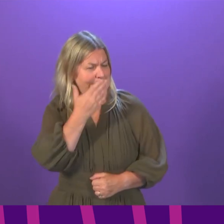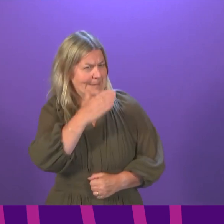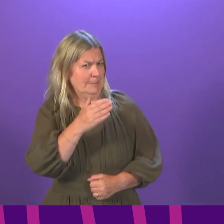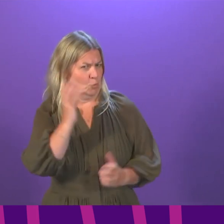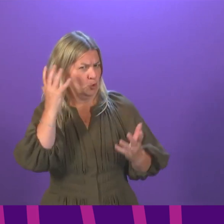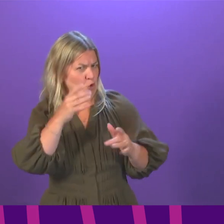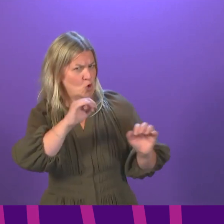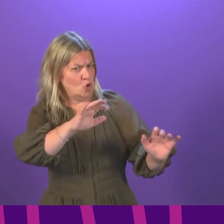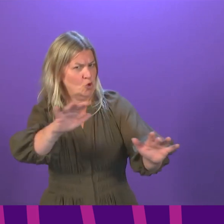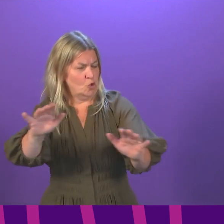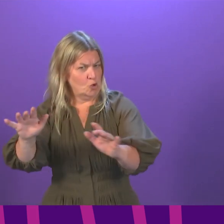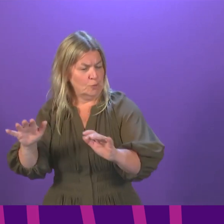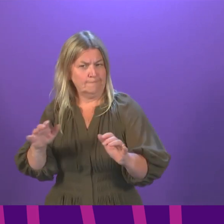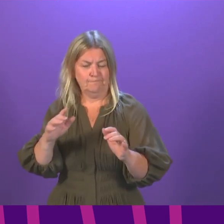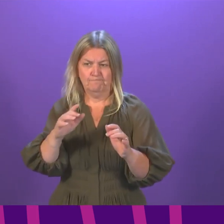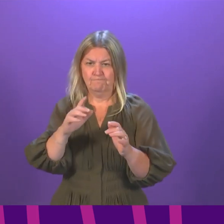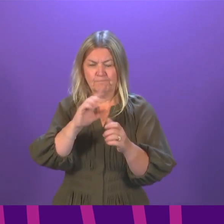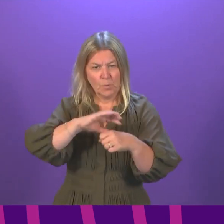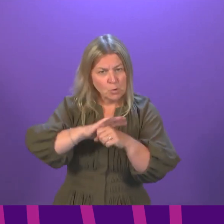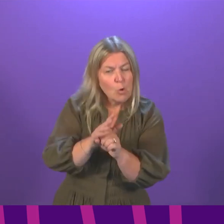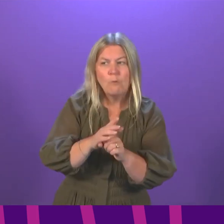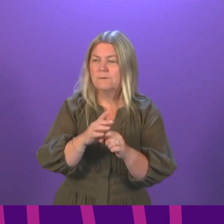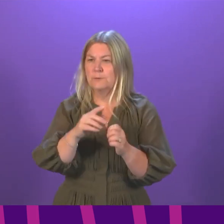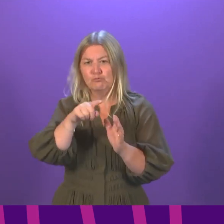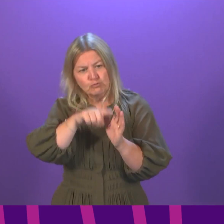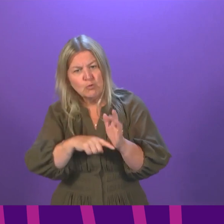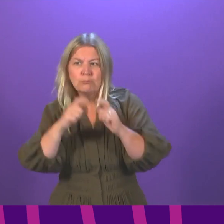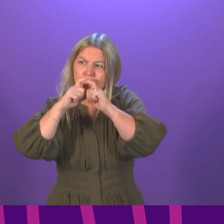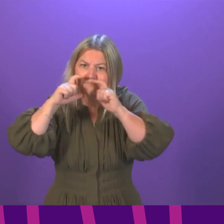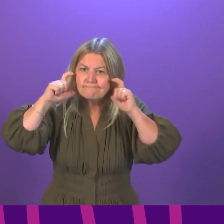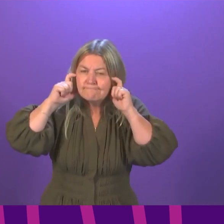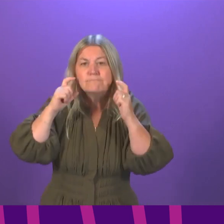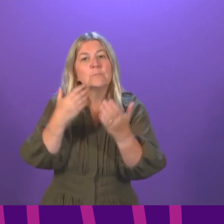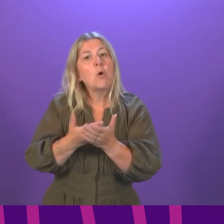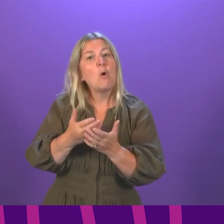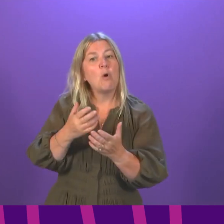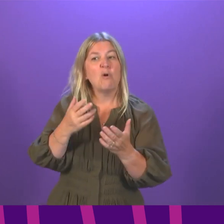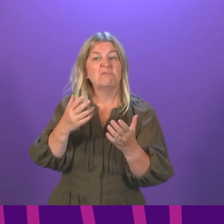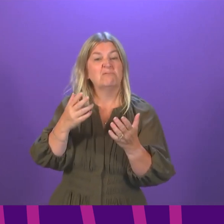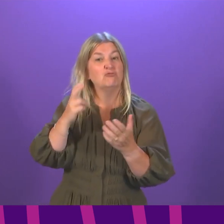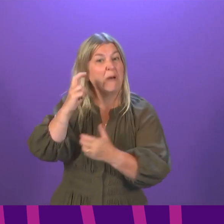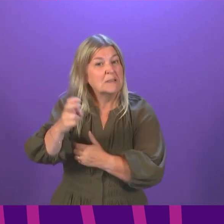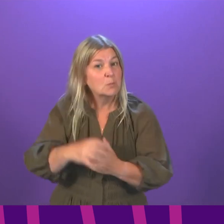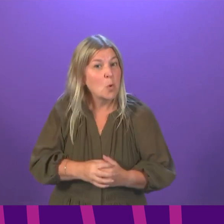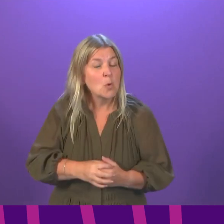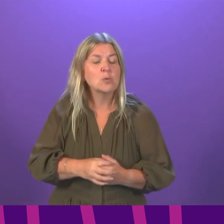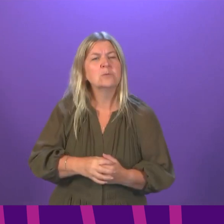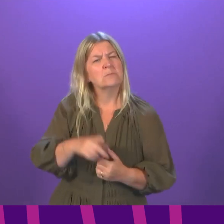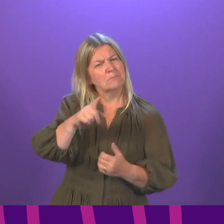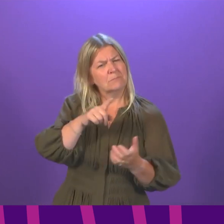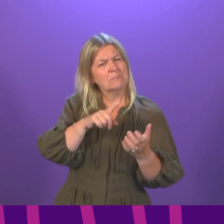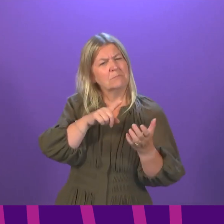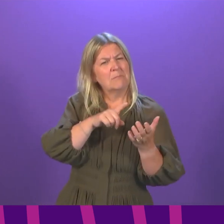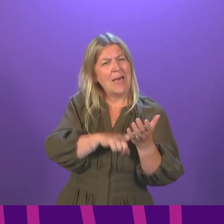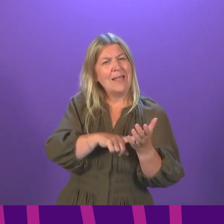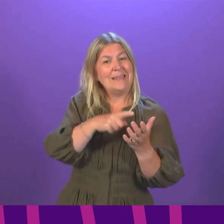COVID safety rules and wearing of face coverings on public transport. Ministers were exercised about the actions of LNER, but what